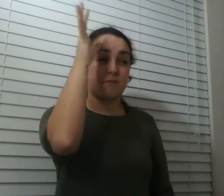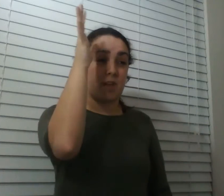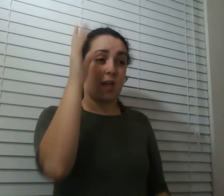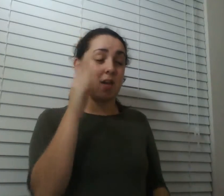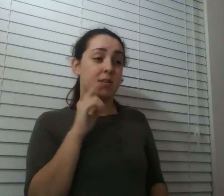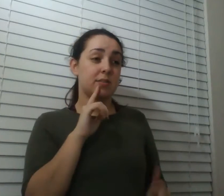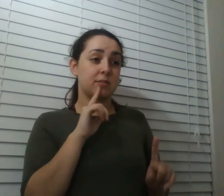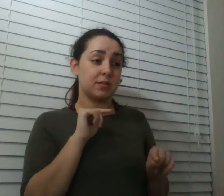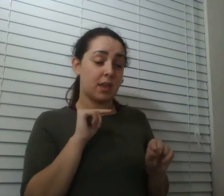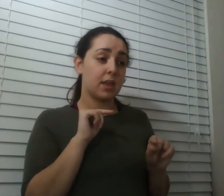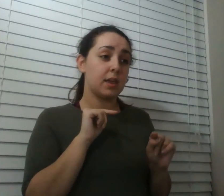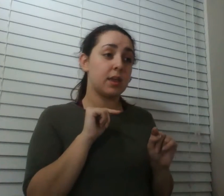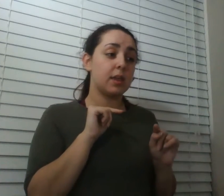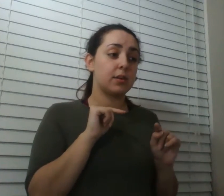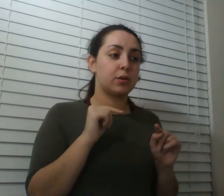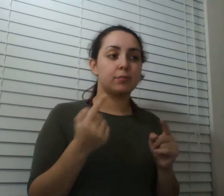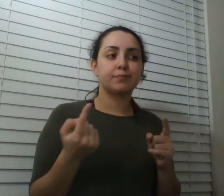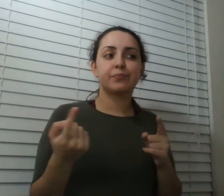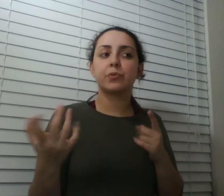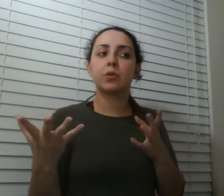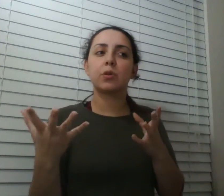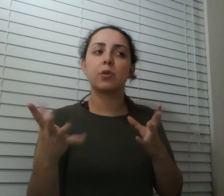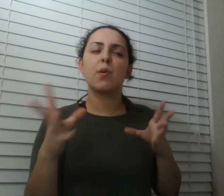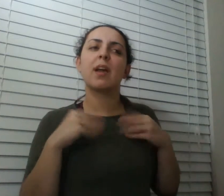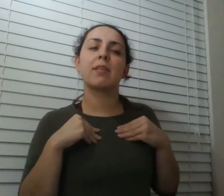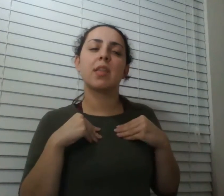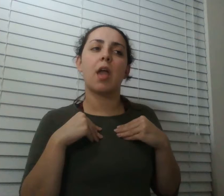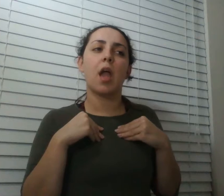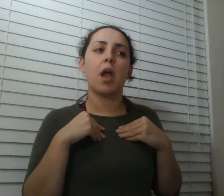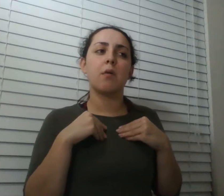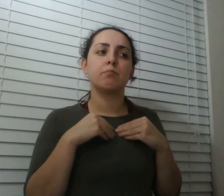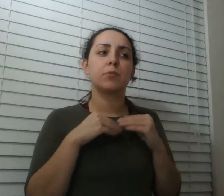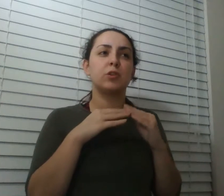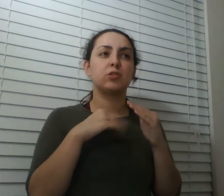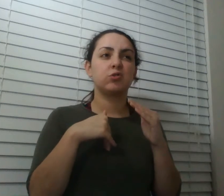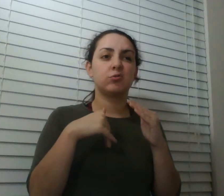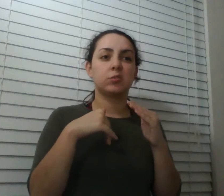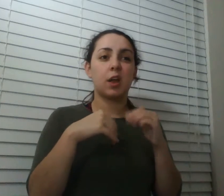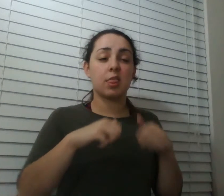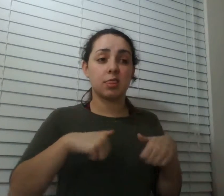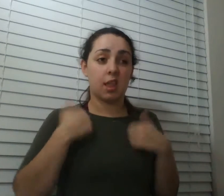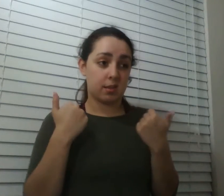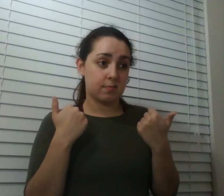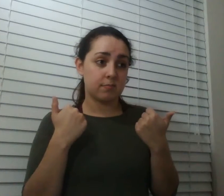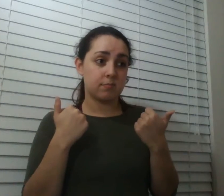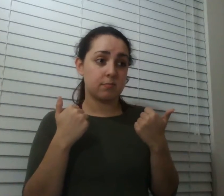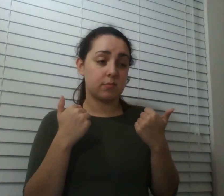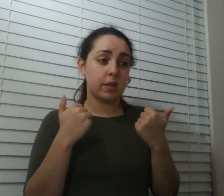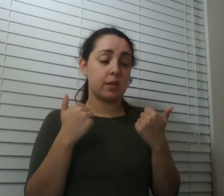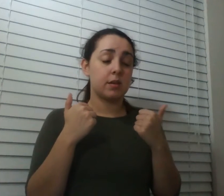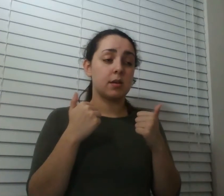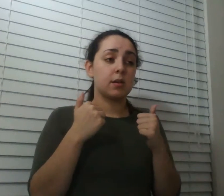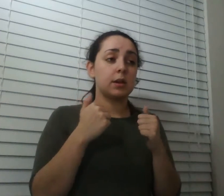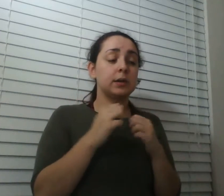yeah i would by how many years i was thinking i'd take 10 years off my life